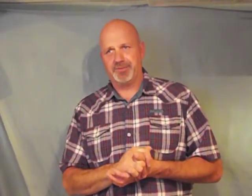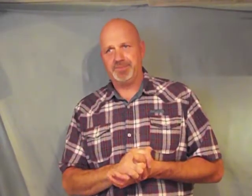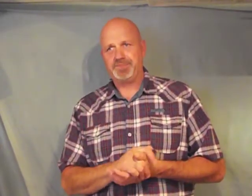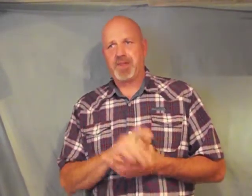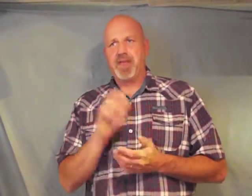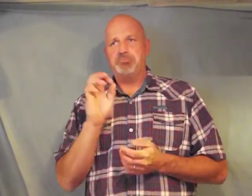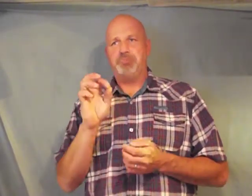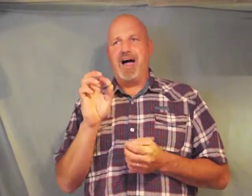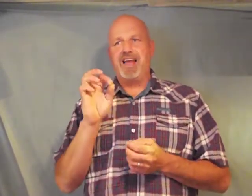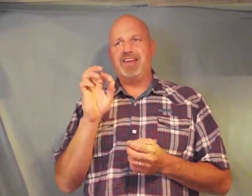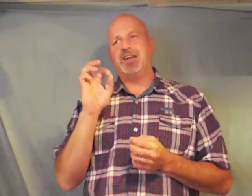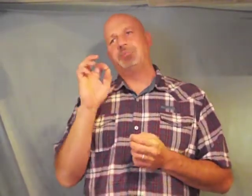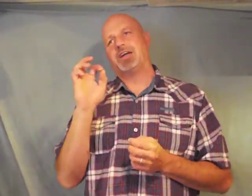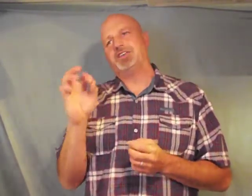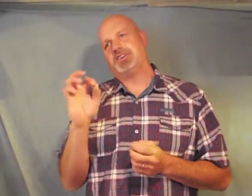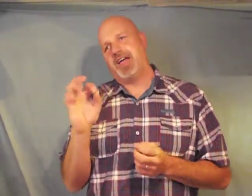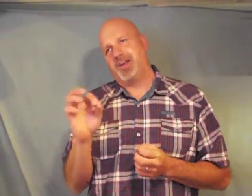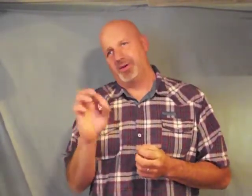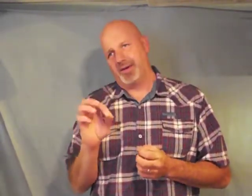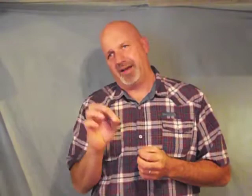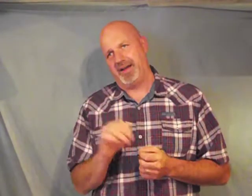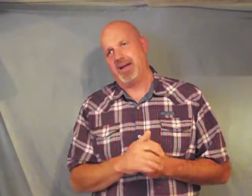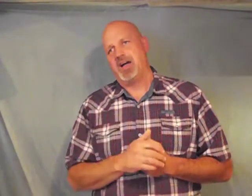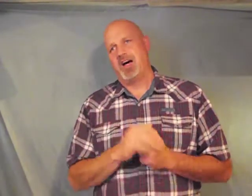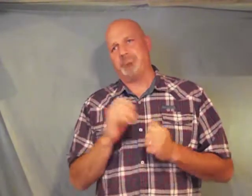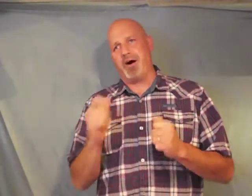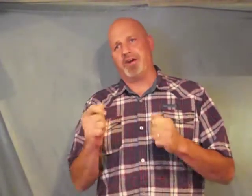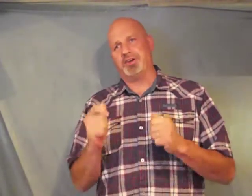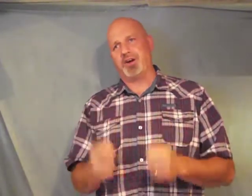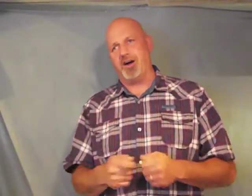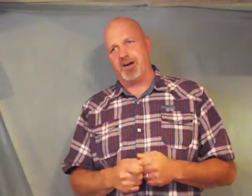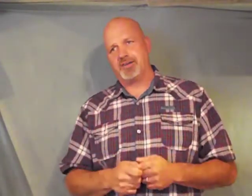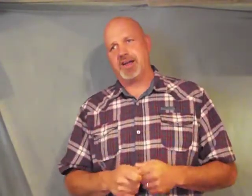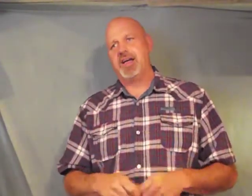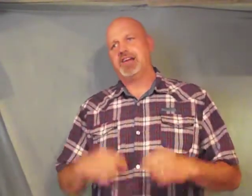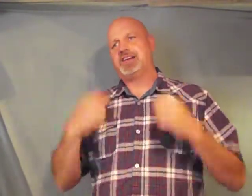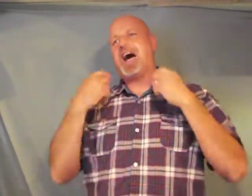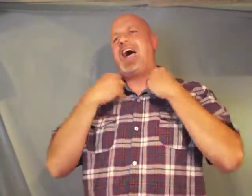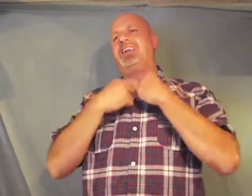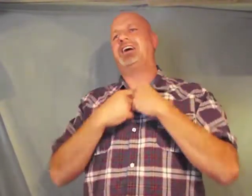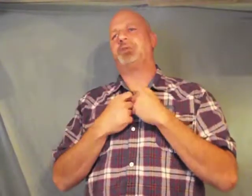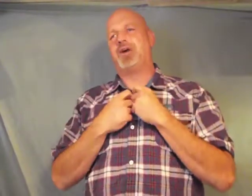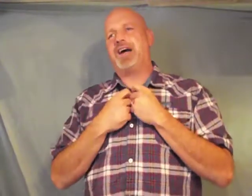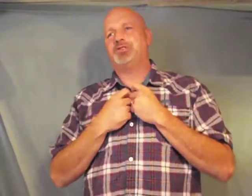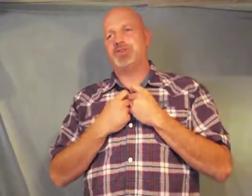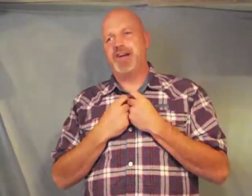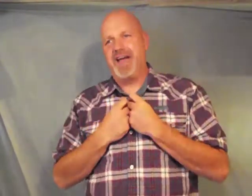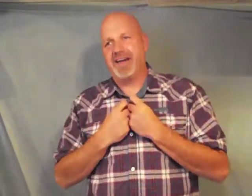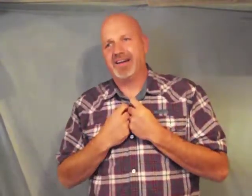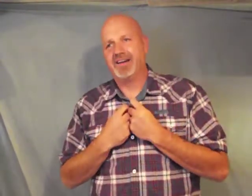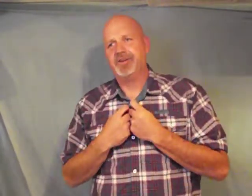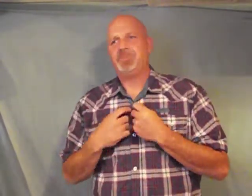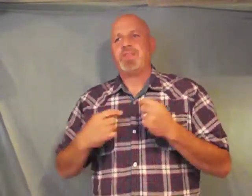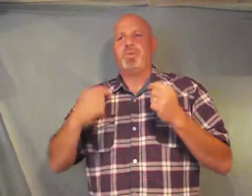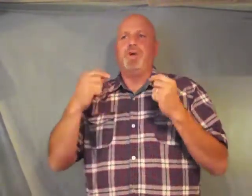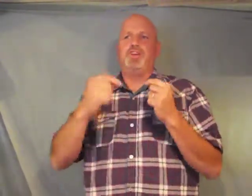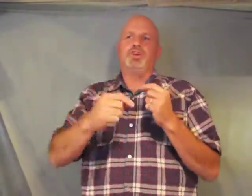bind them continually upon your heart tie them around your neck when you